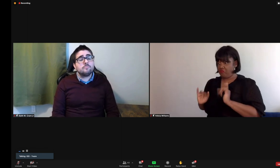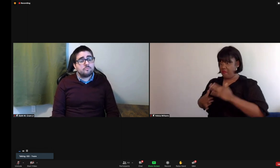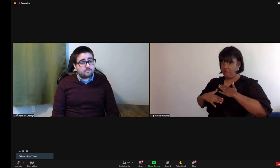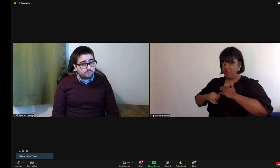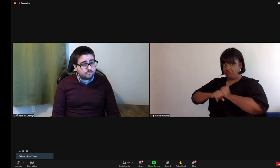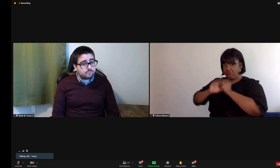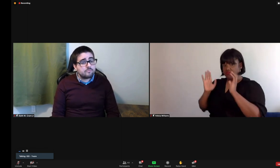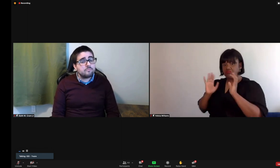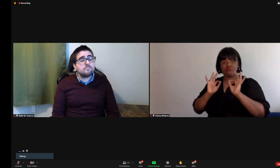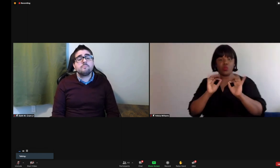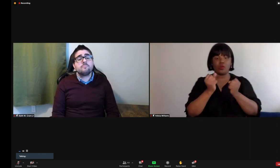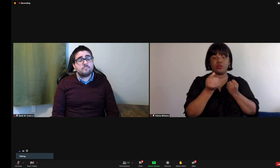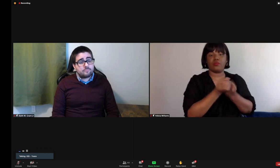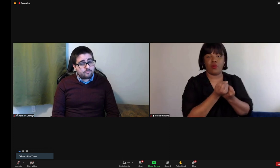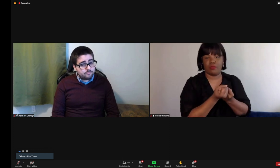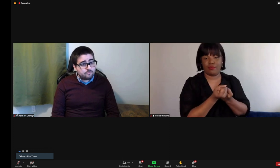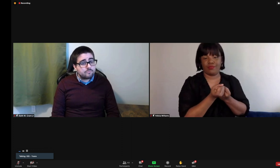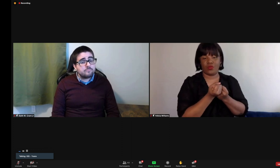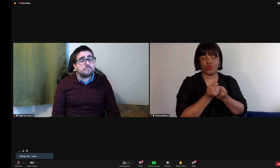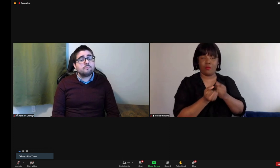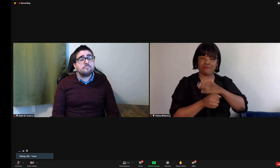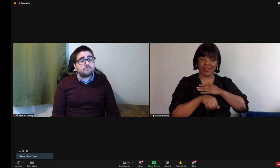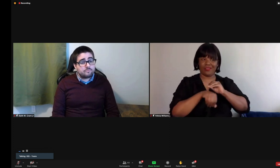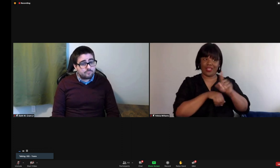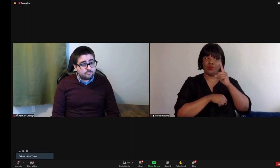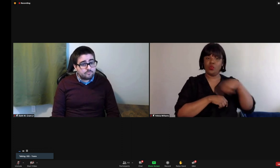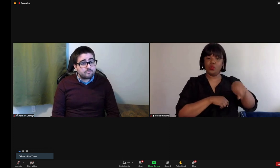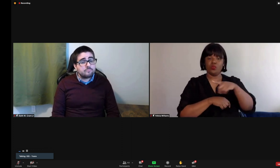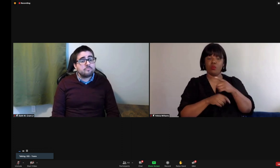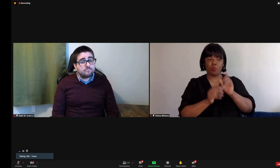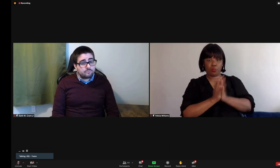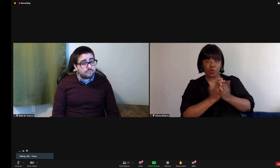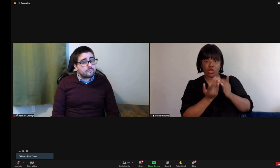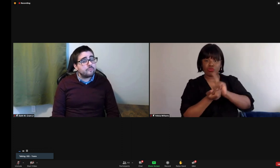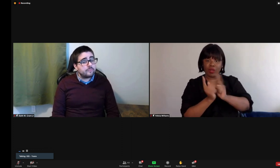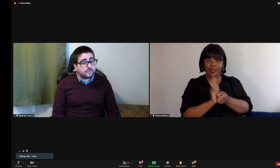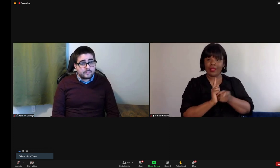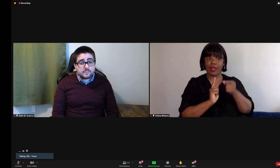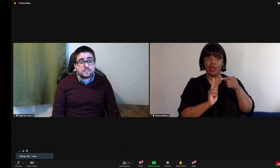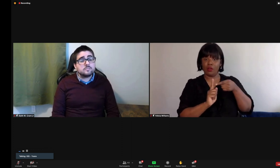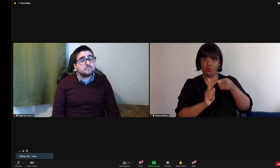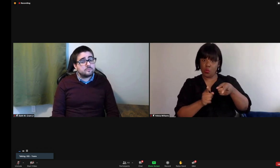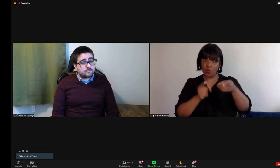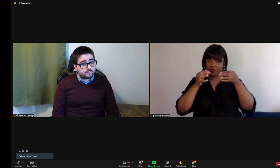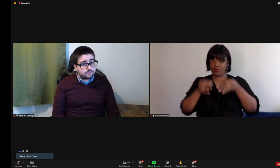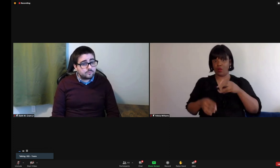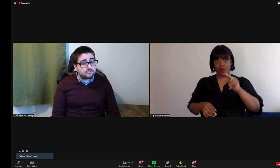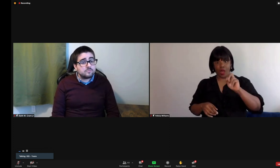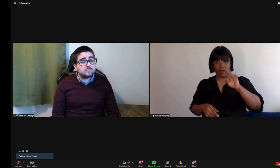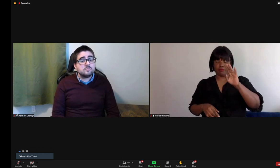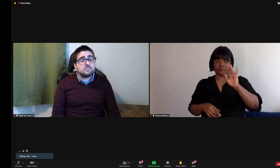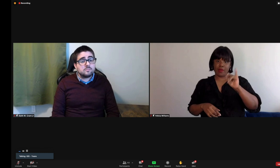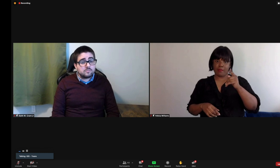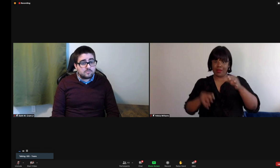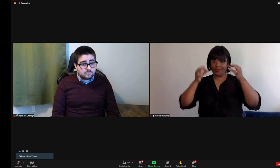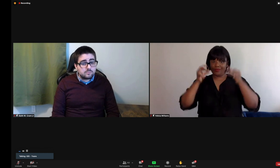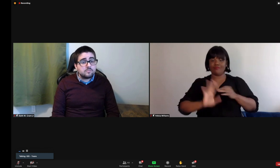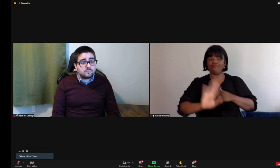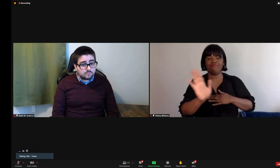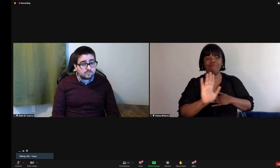I was producing, what I envisioned, and I think my advice to you again, when it comes to translating from books, don't have